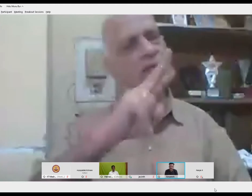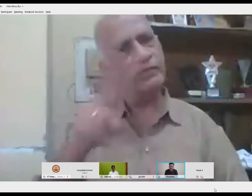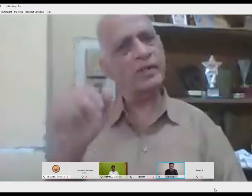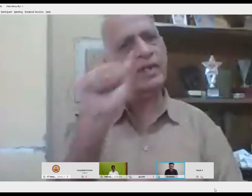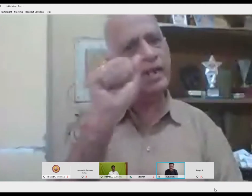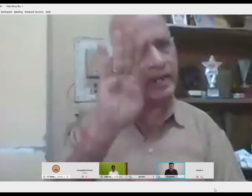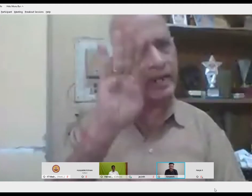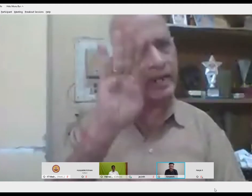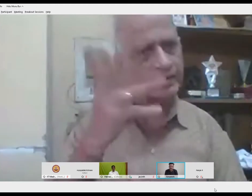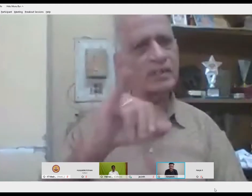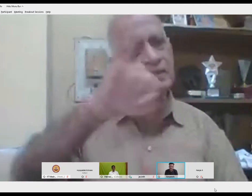that a lot of deaf people were signing